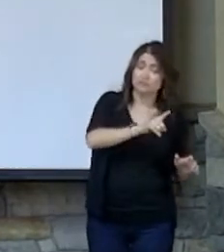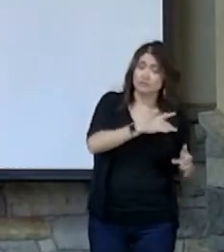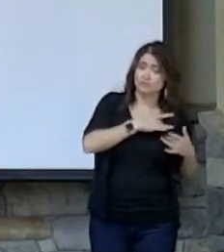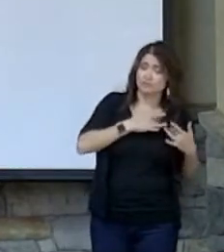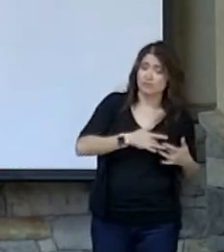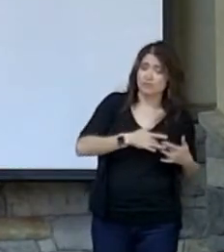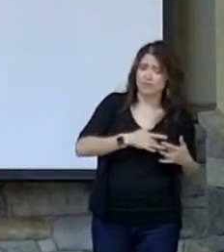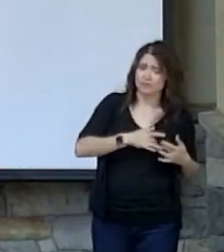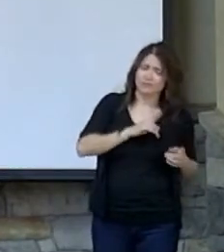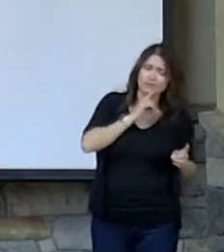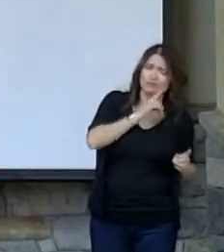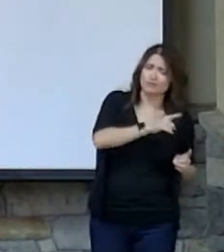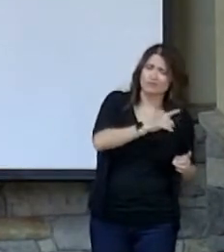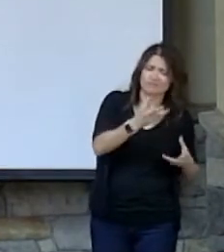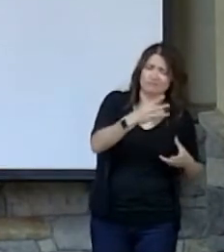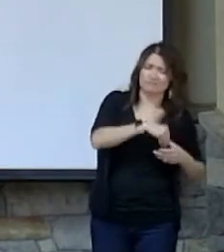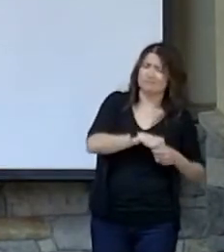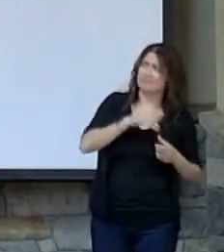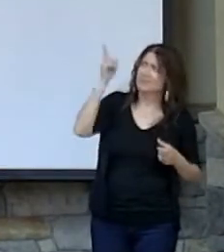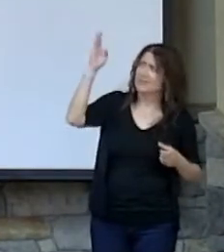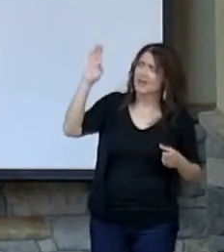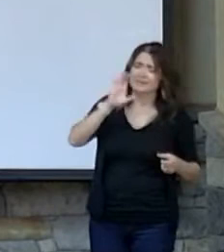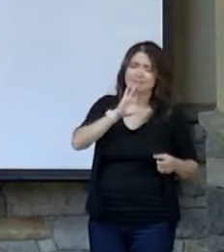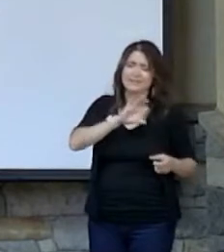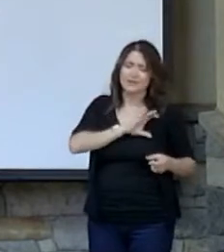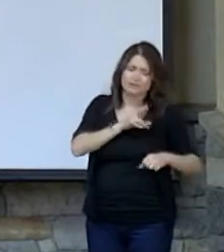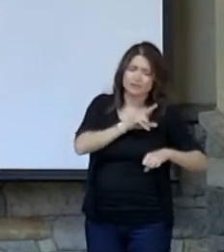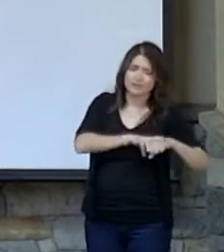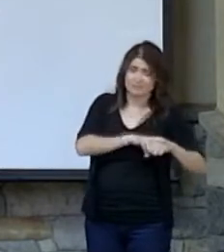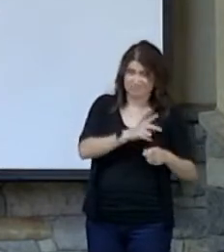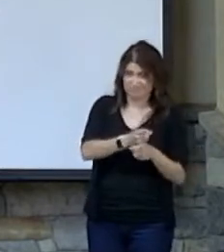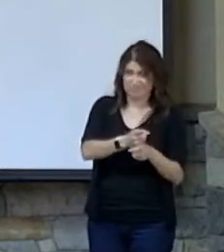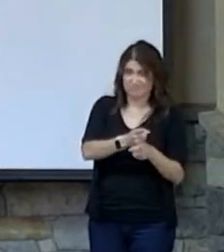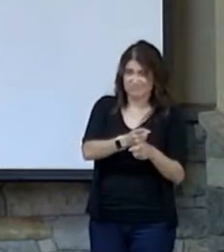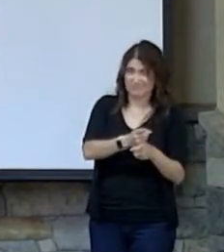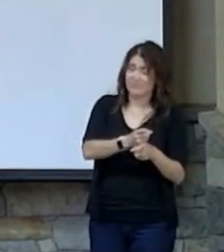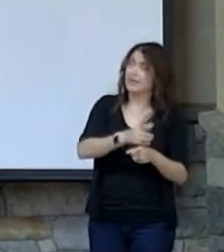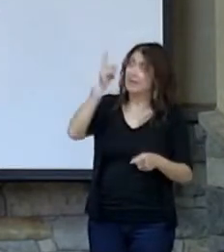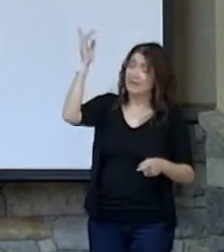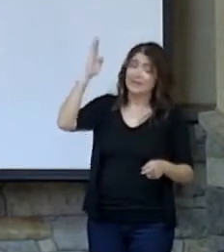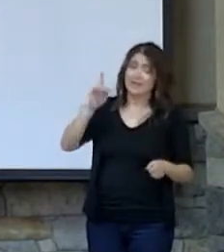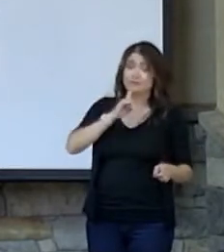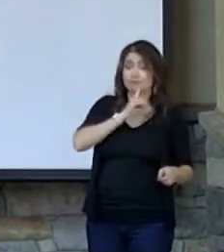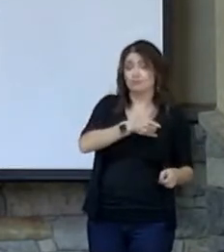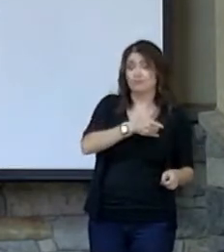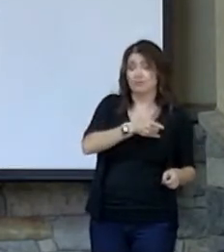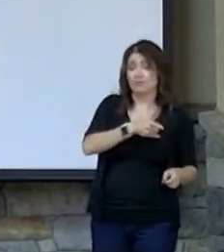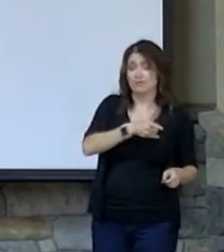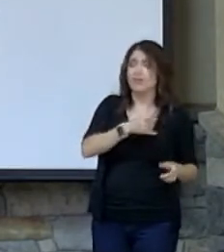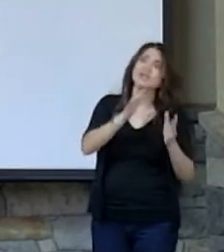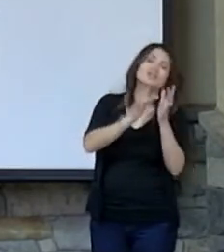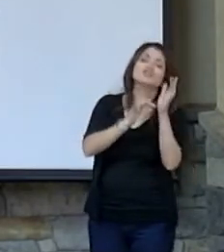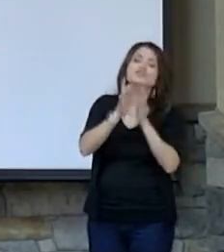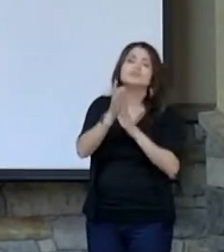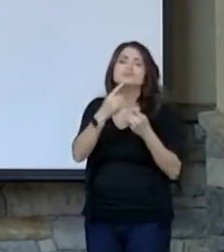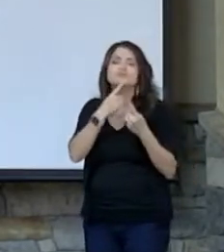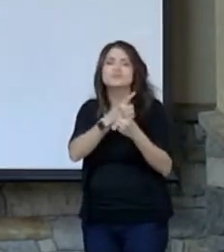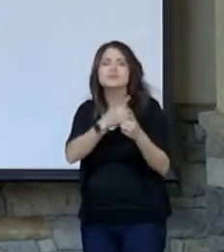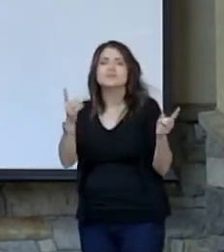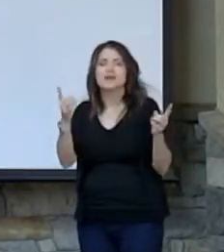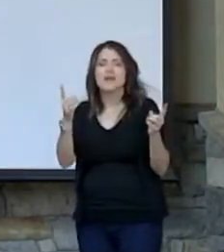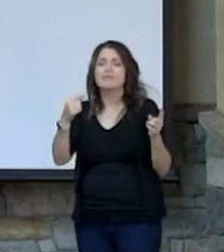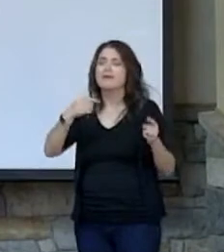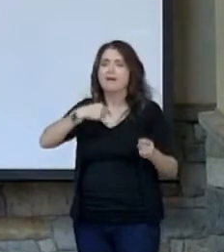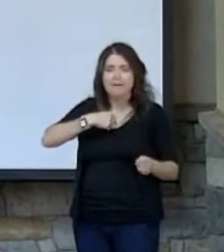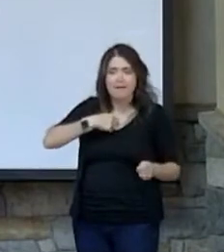Truth is just a part of God's character and his nature, isn't it? God is truth. Jesus would say ultimately that